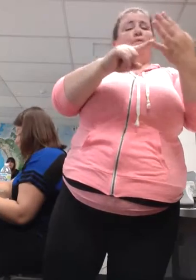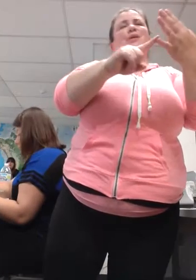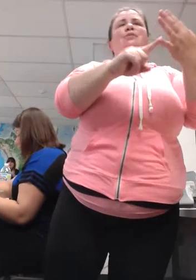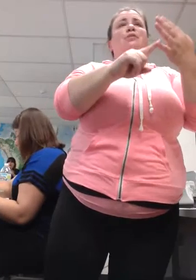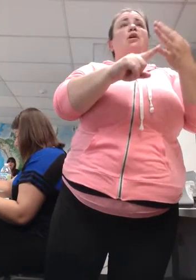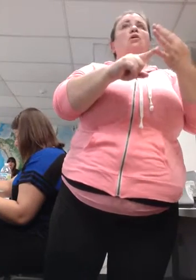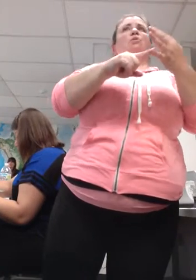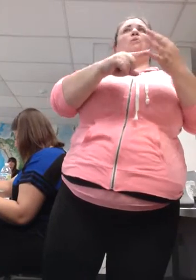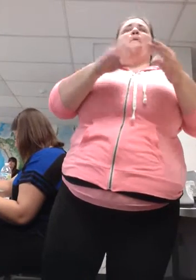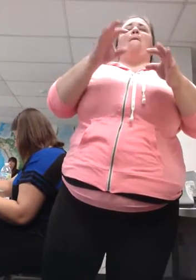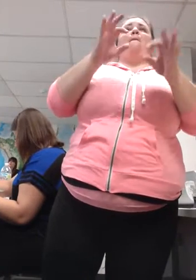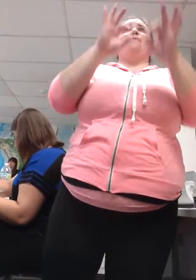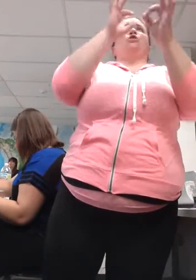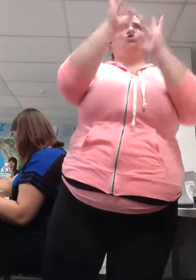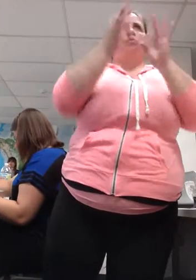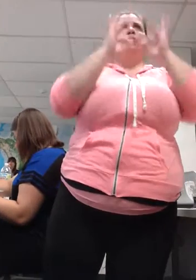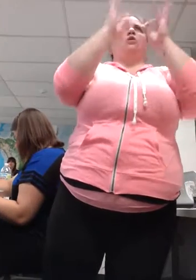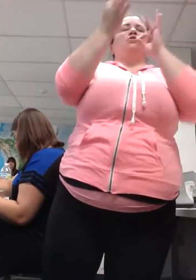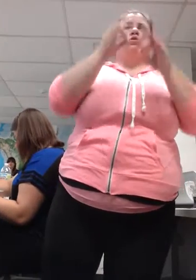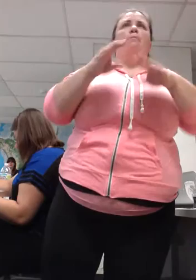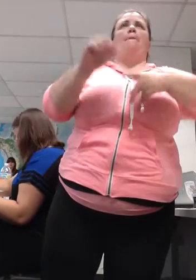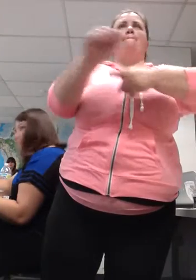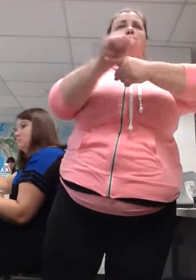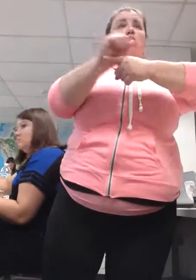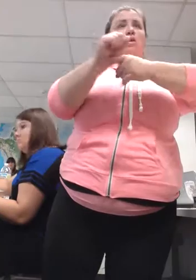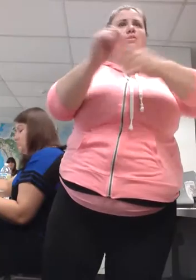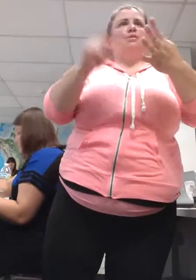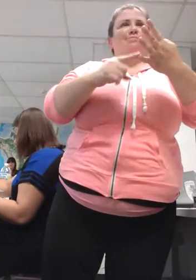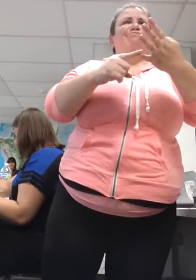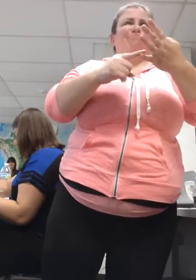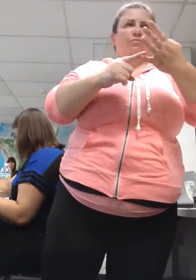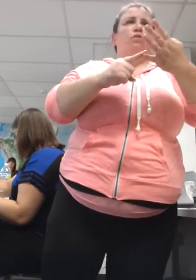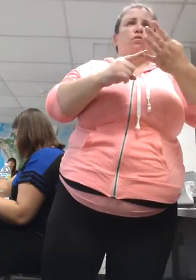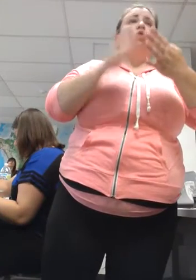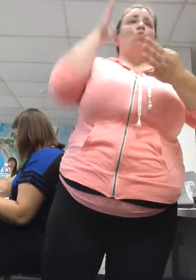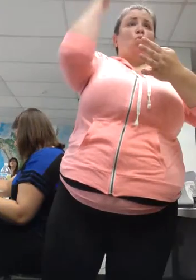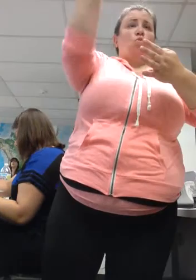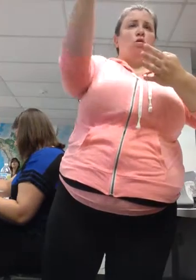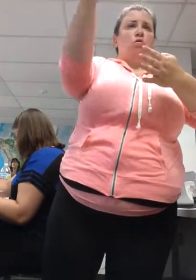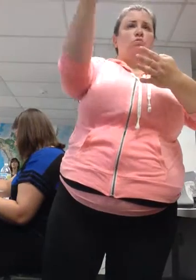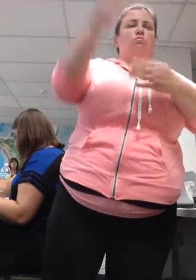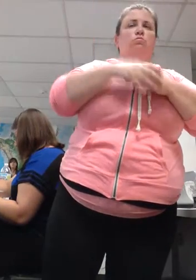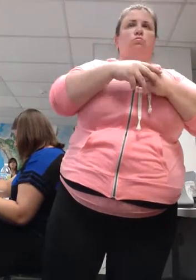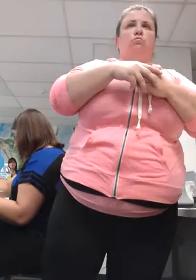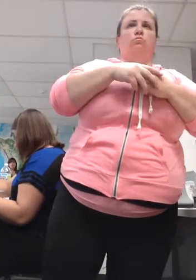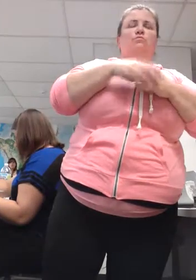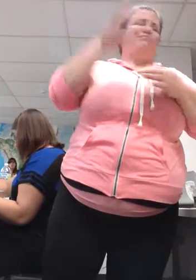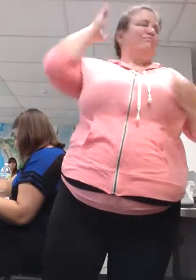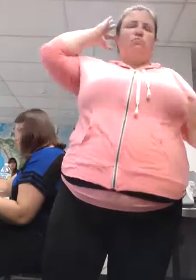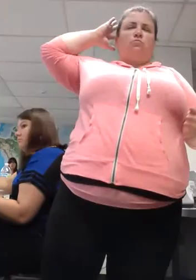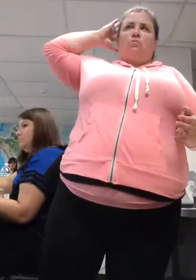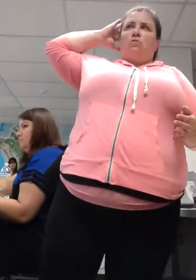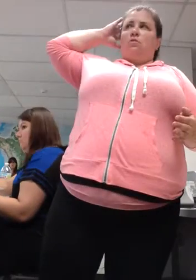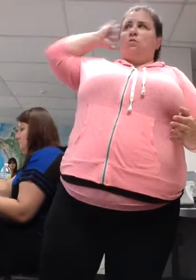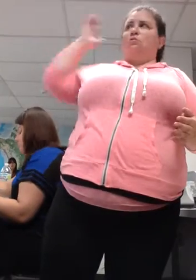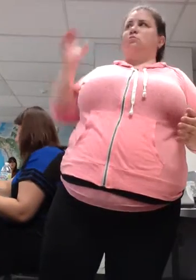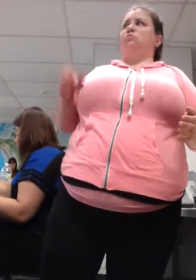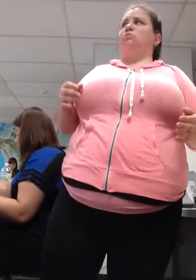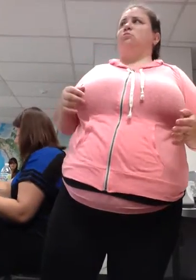interpreting practice. Okay. Some of you on the feedback that I've given you already, you might have seen, you need more links,